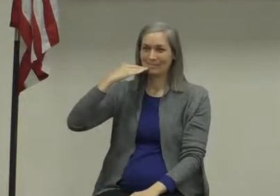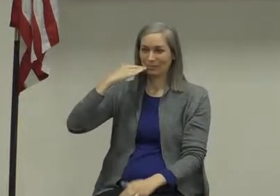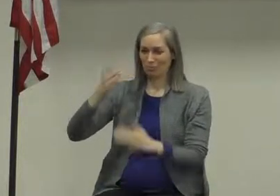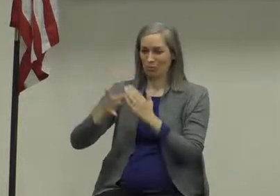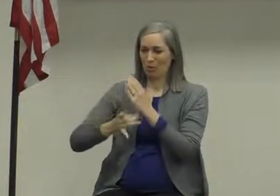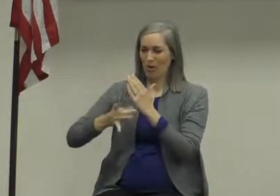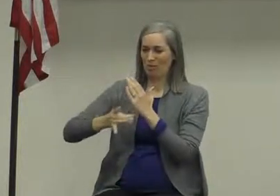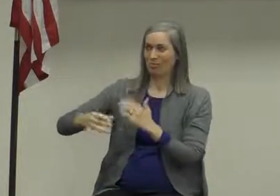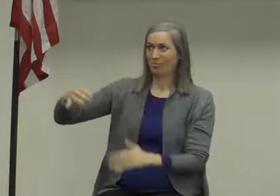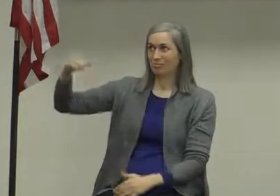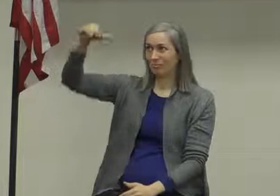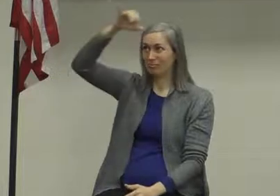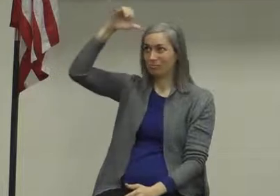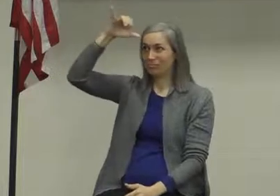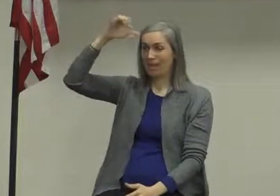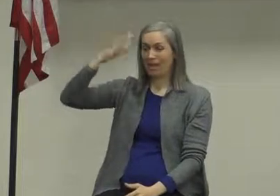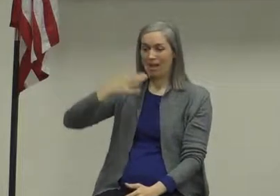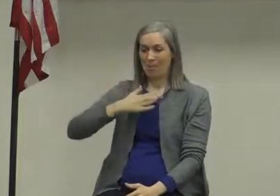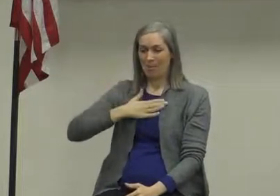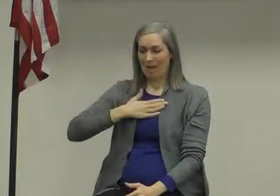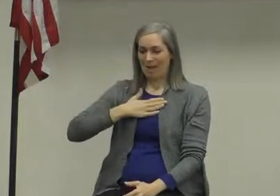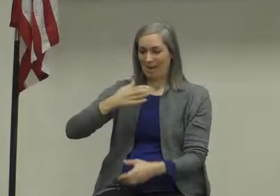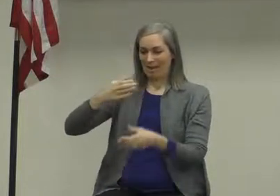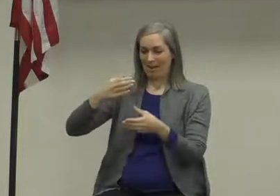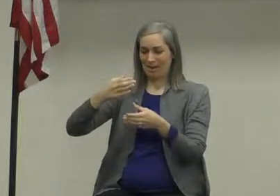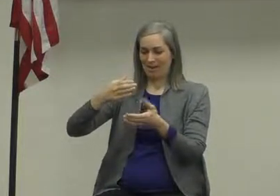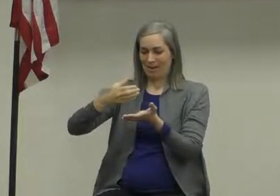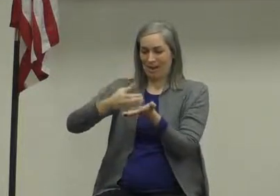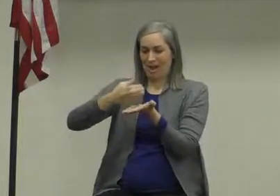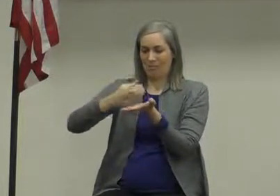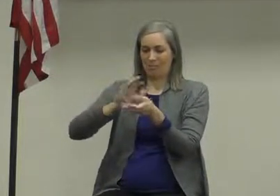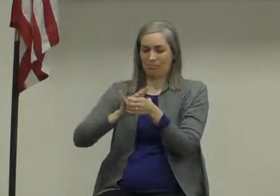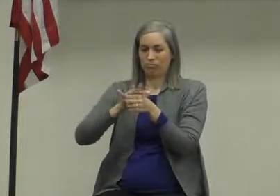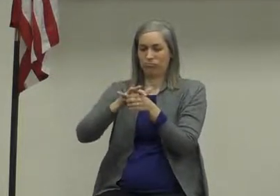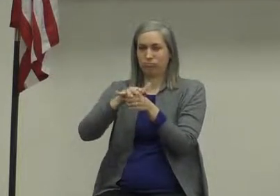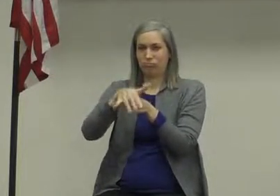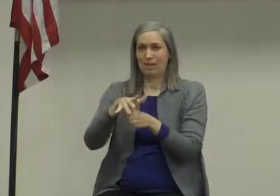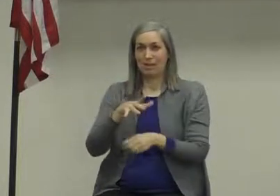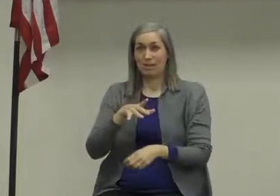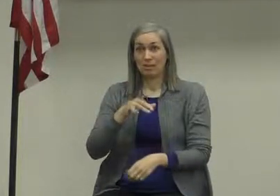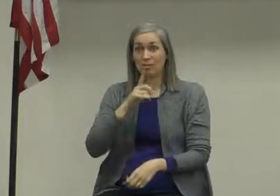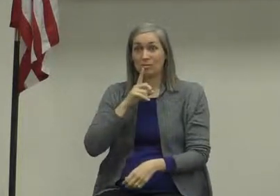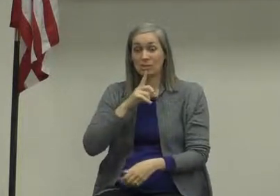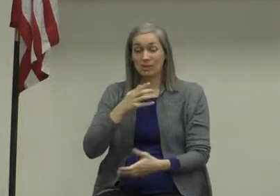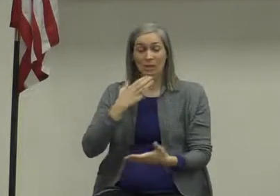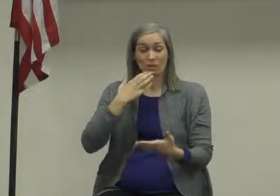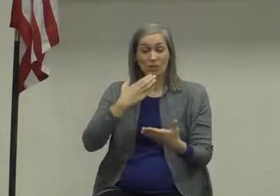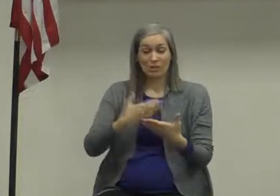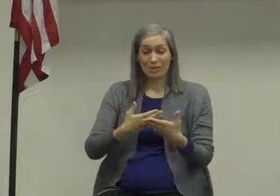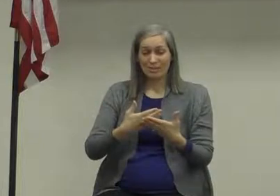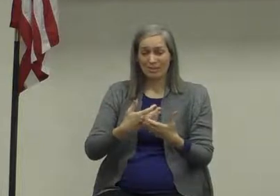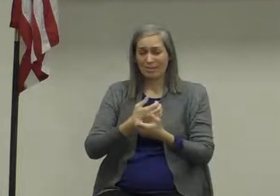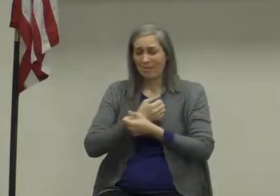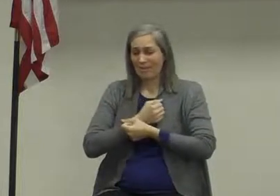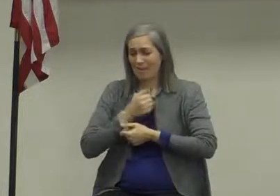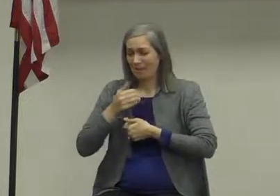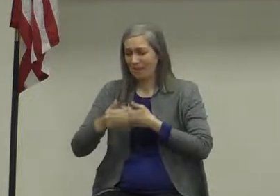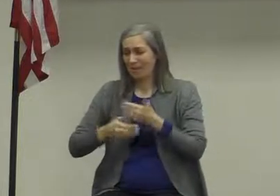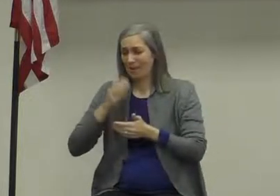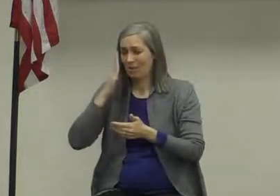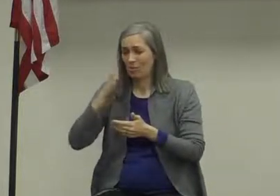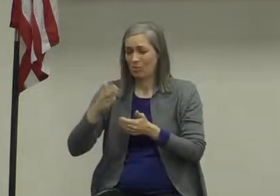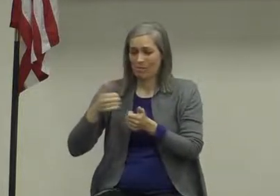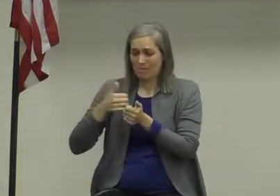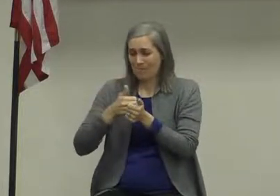overflows surely goodness and love loving kindness will follow me all the